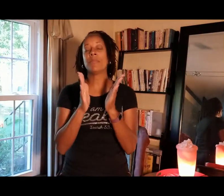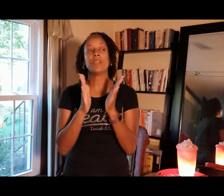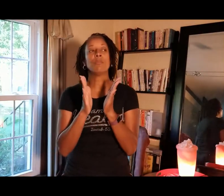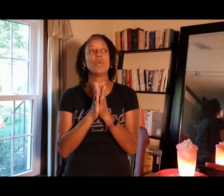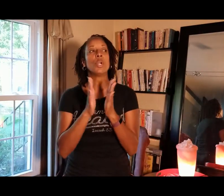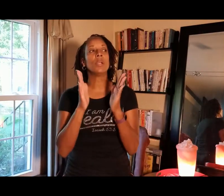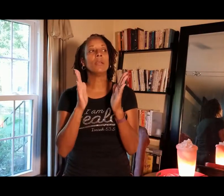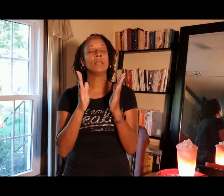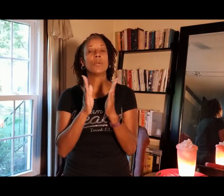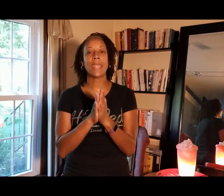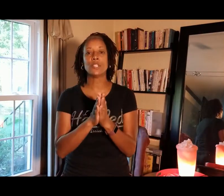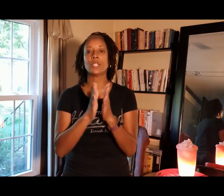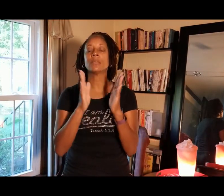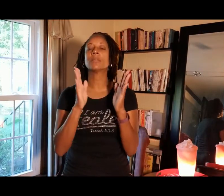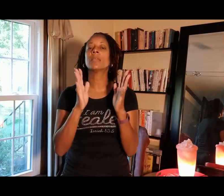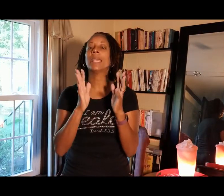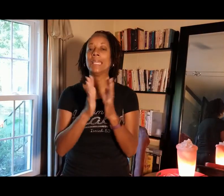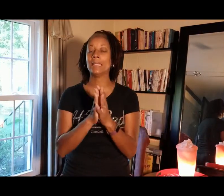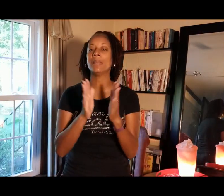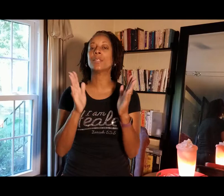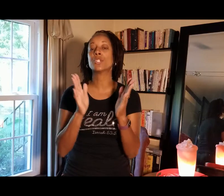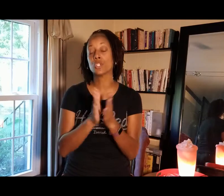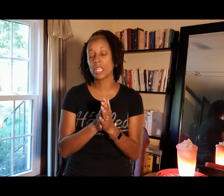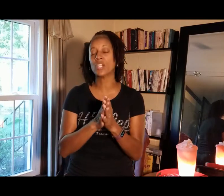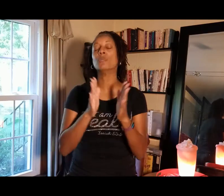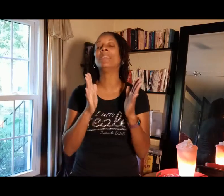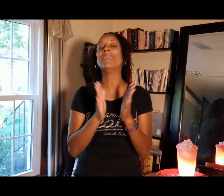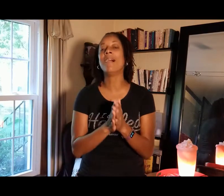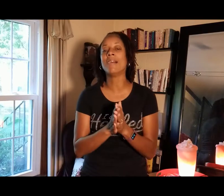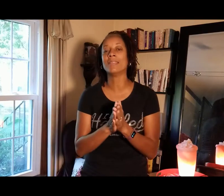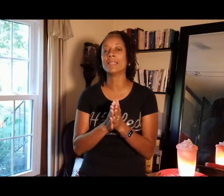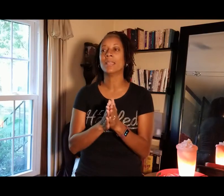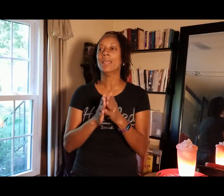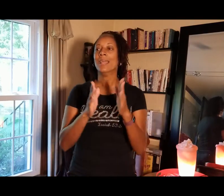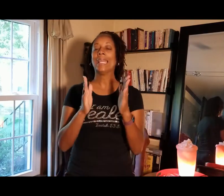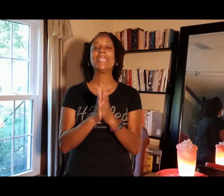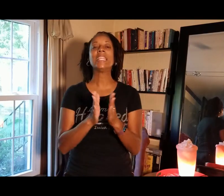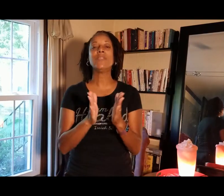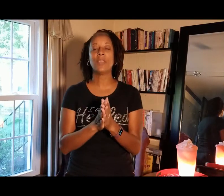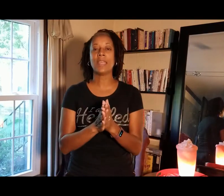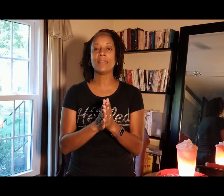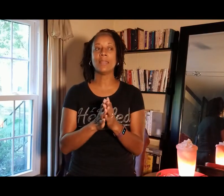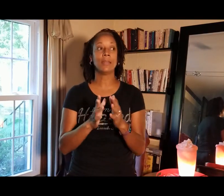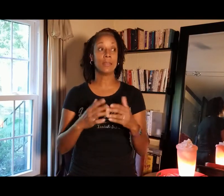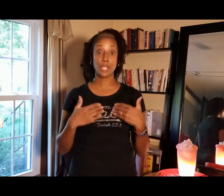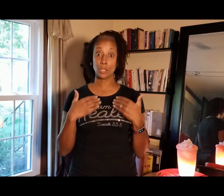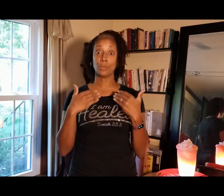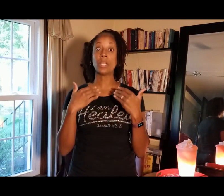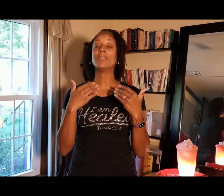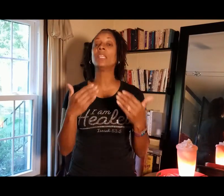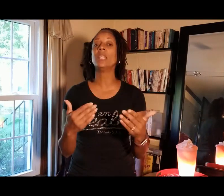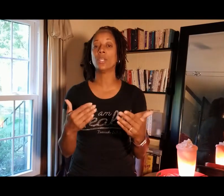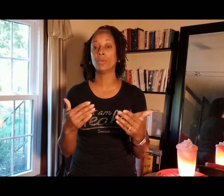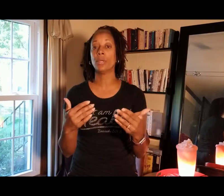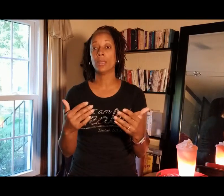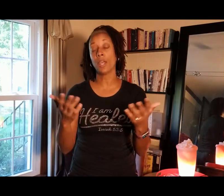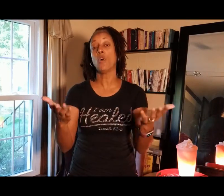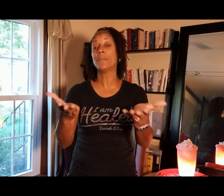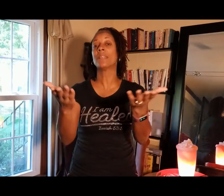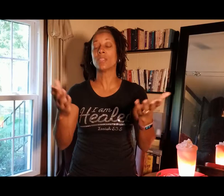there are more locations in this jingle because in the event you continue, the hope is that